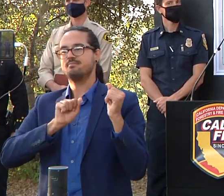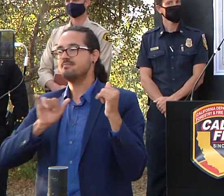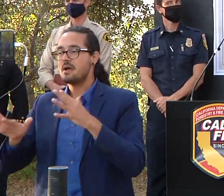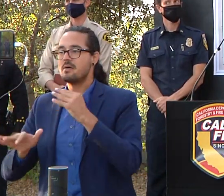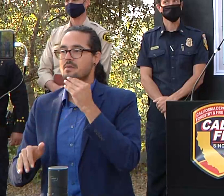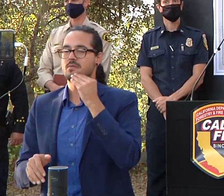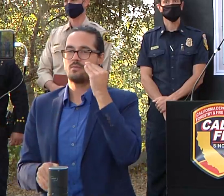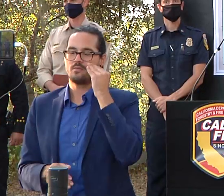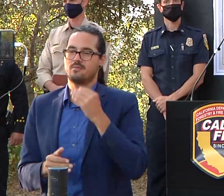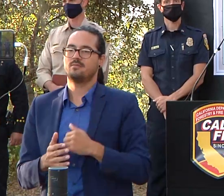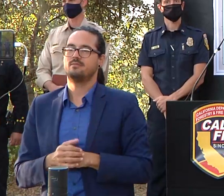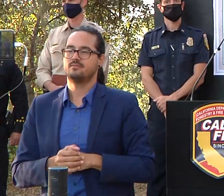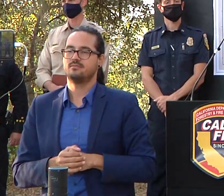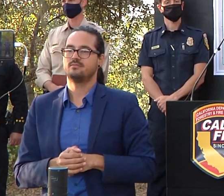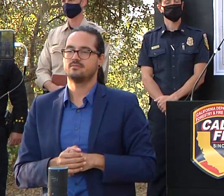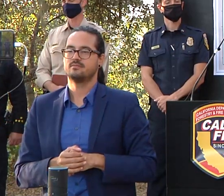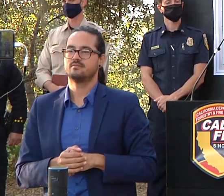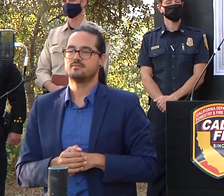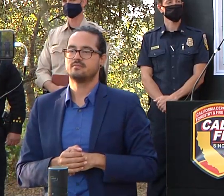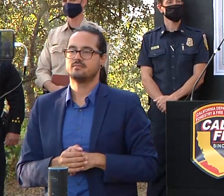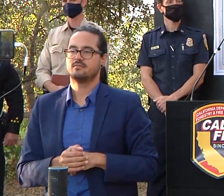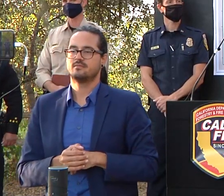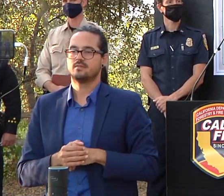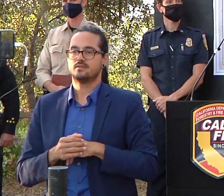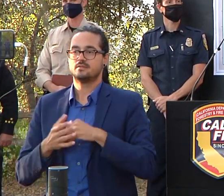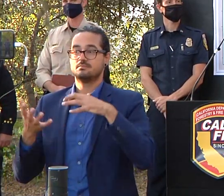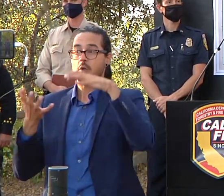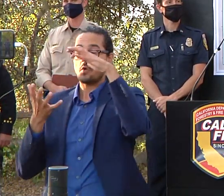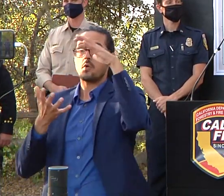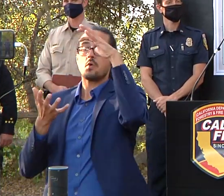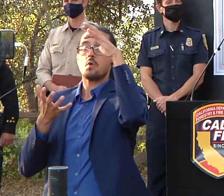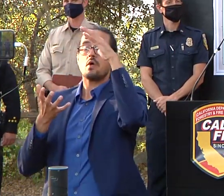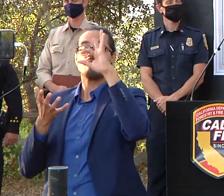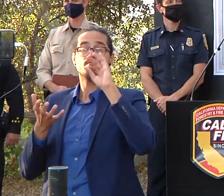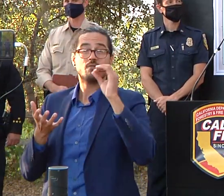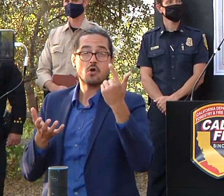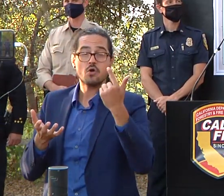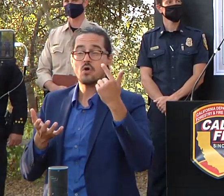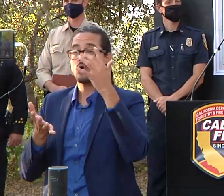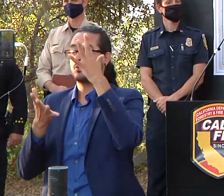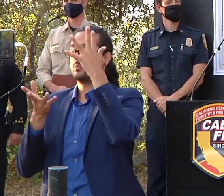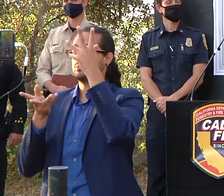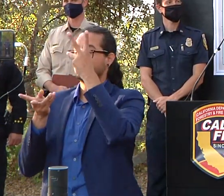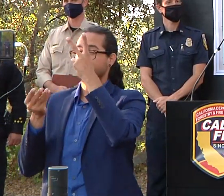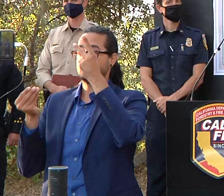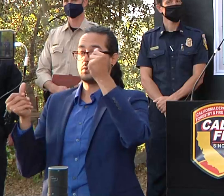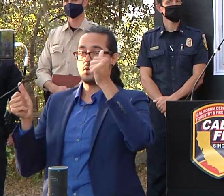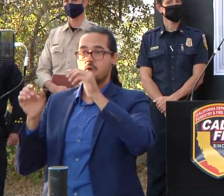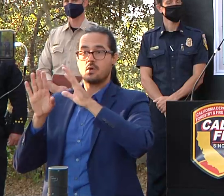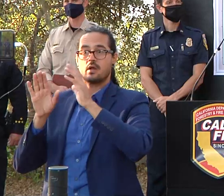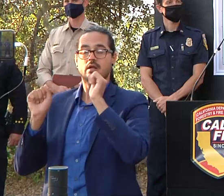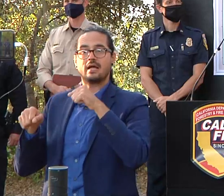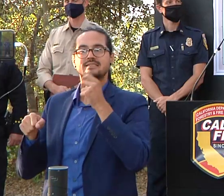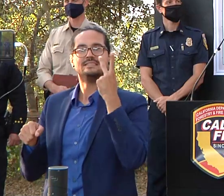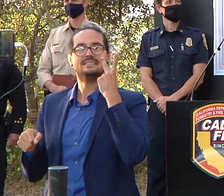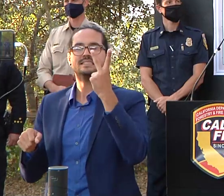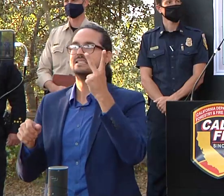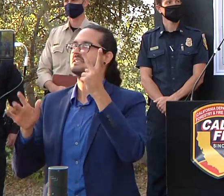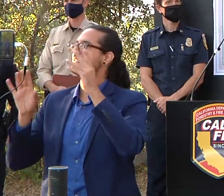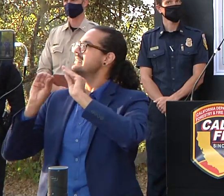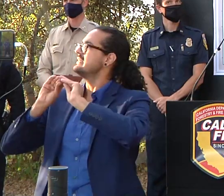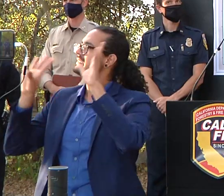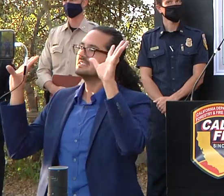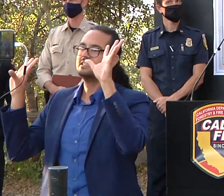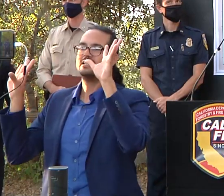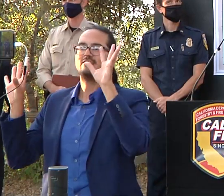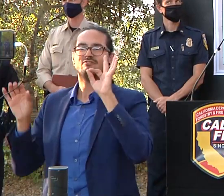out the marine marine layer subsided and you saw what fresh air does to the fire itself so